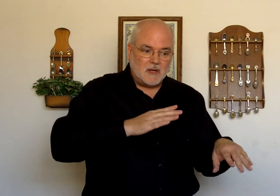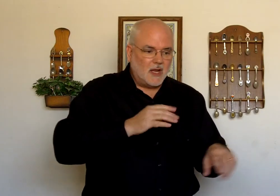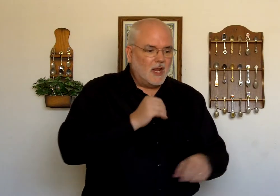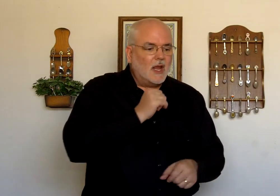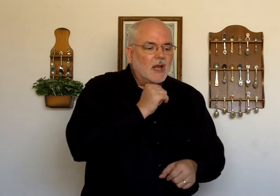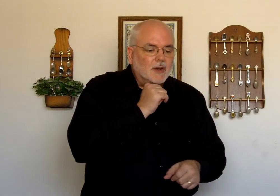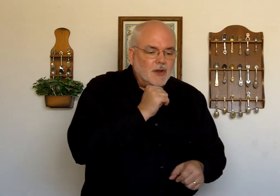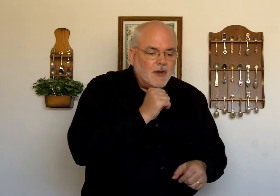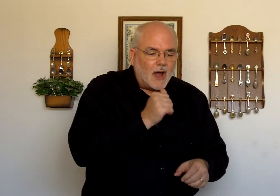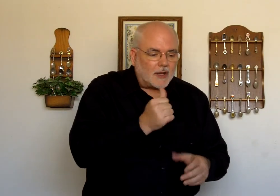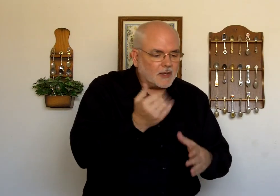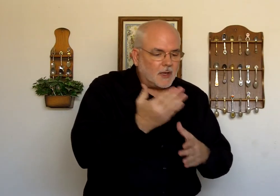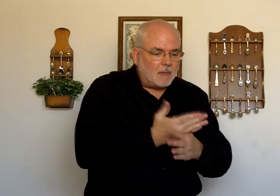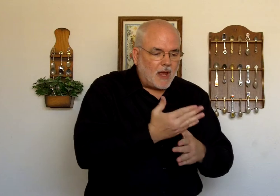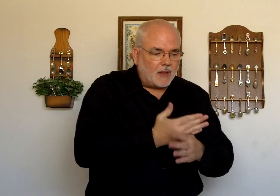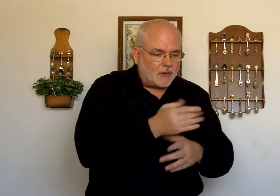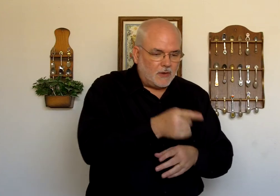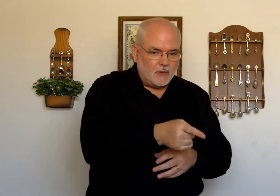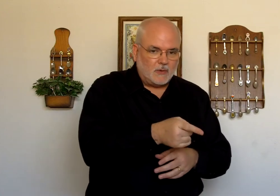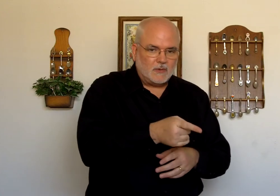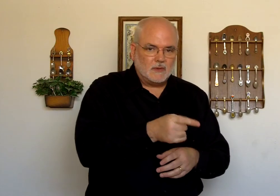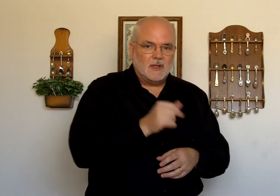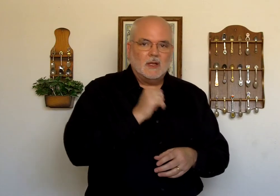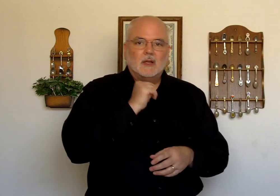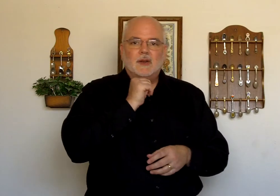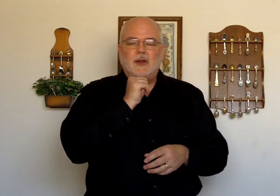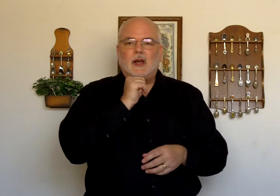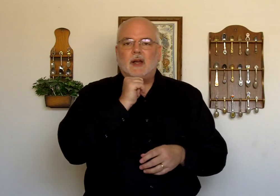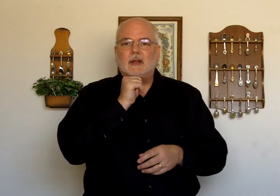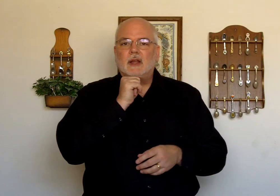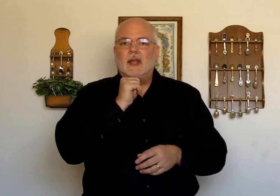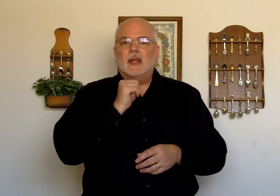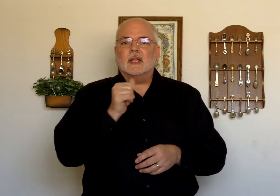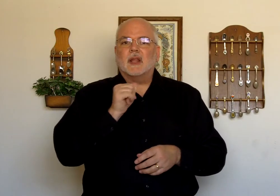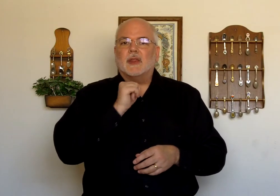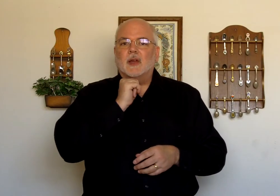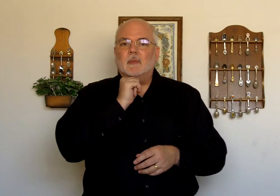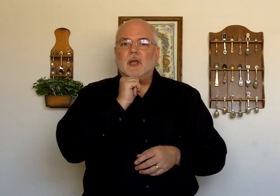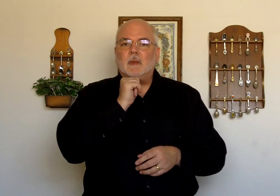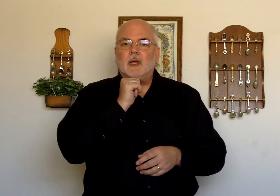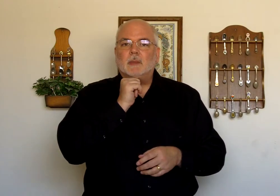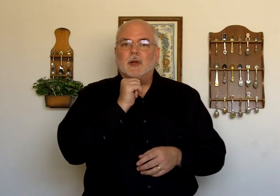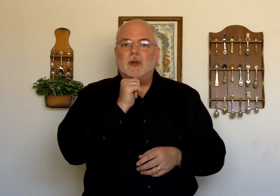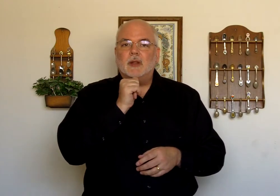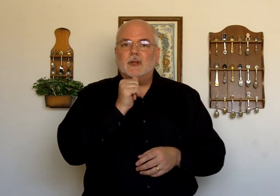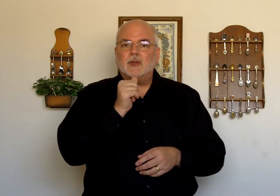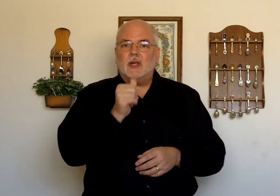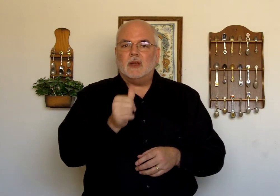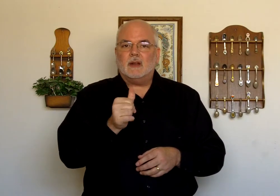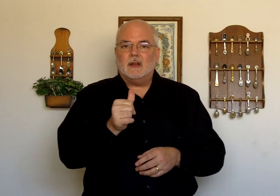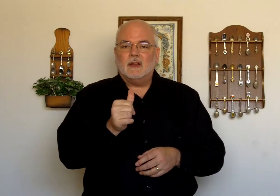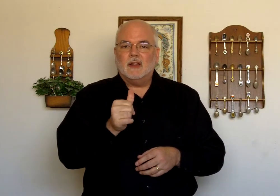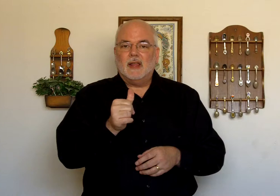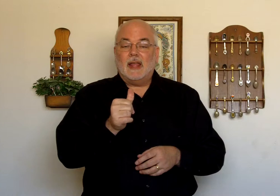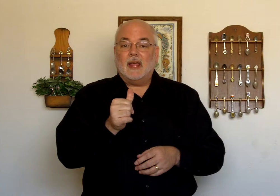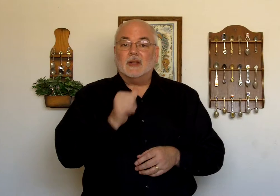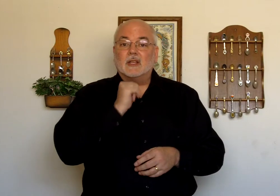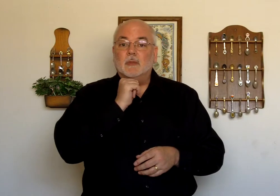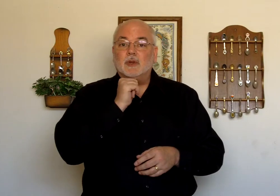not to bother you. Not. It's a thumb coming up underneath the chin. And just coming